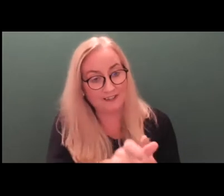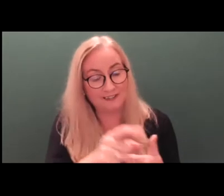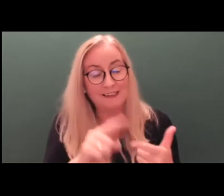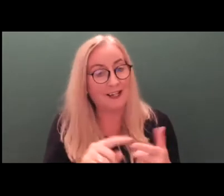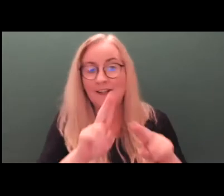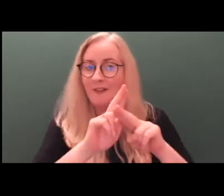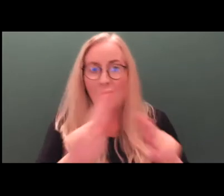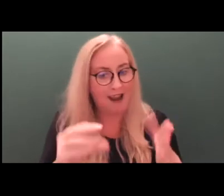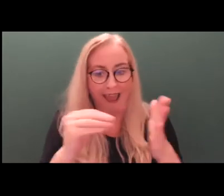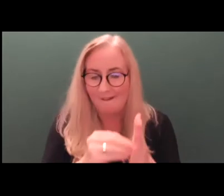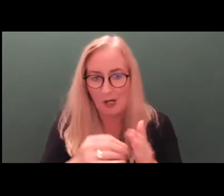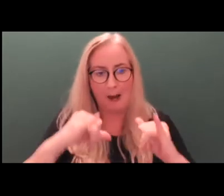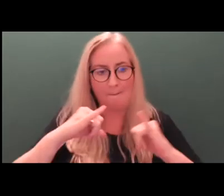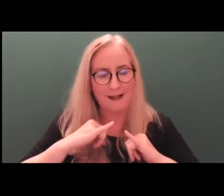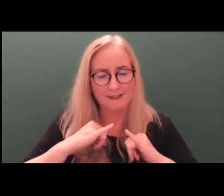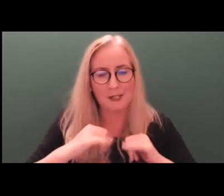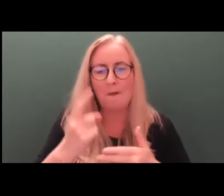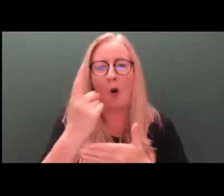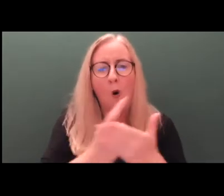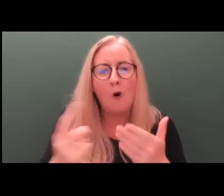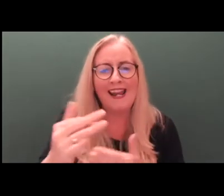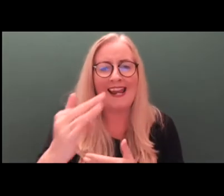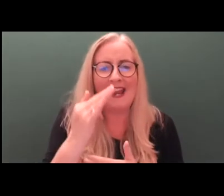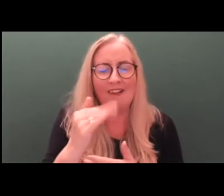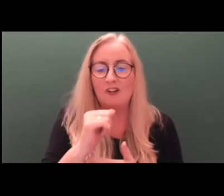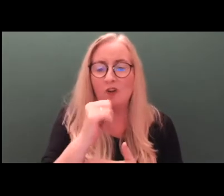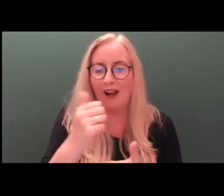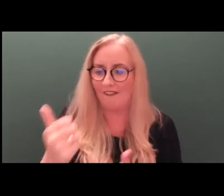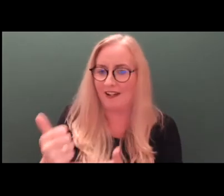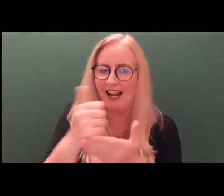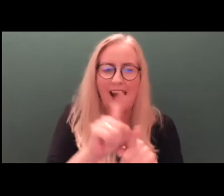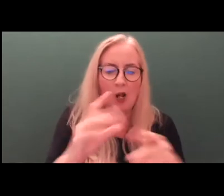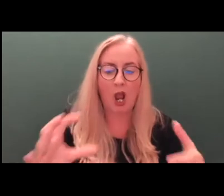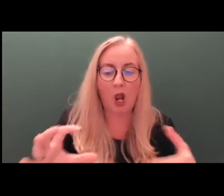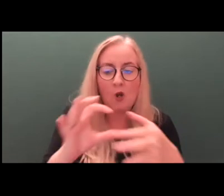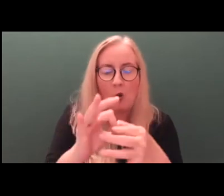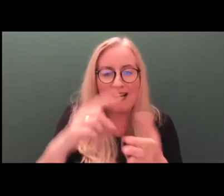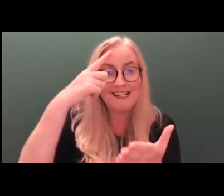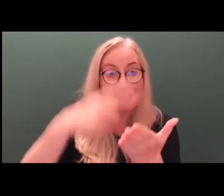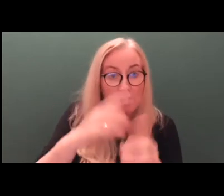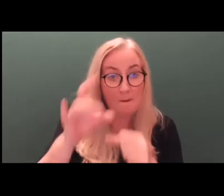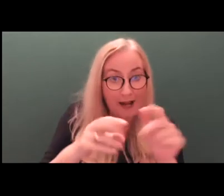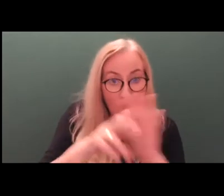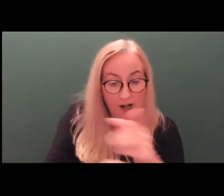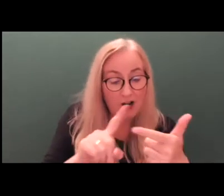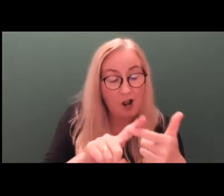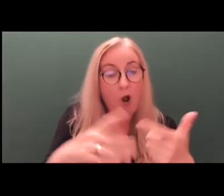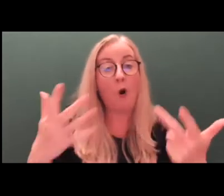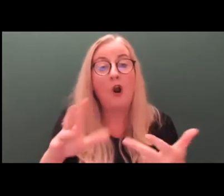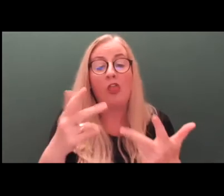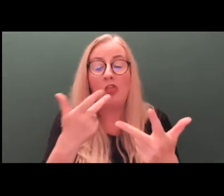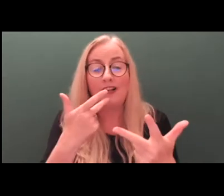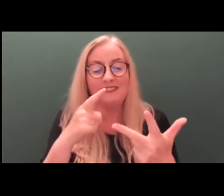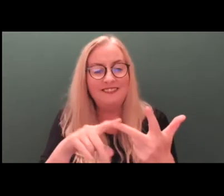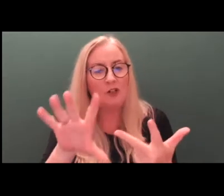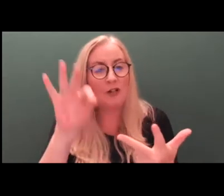capacity, but only if they don't have the assistance of a co-decision maker. Or its third option would be